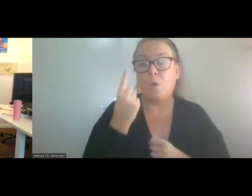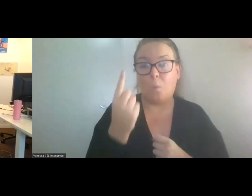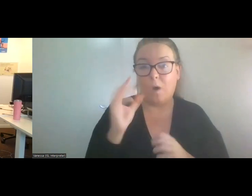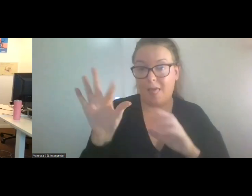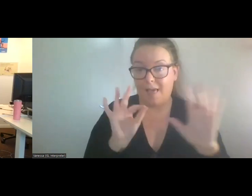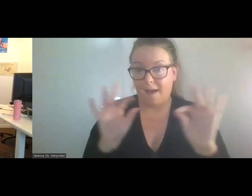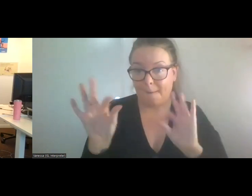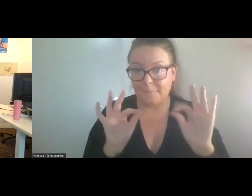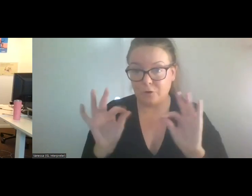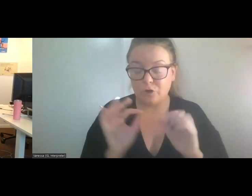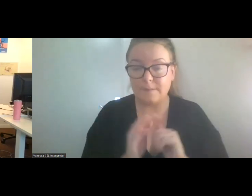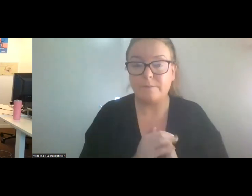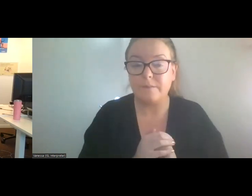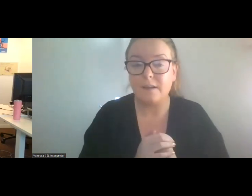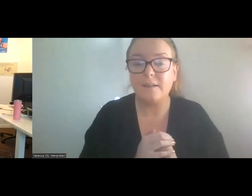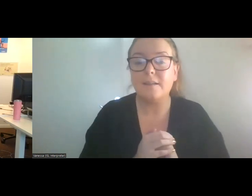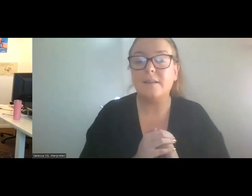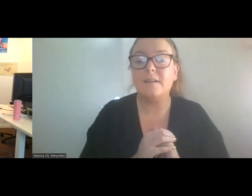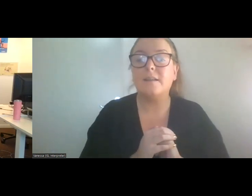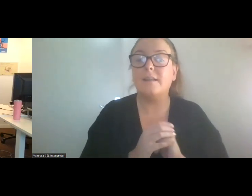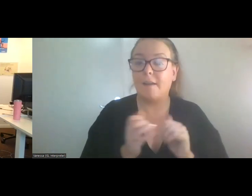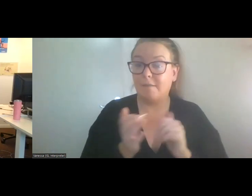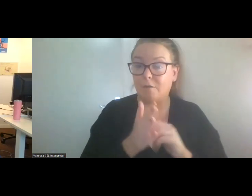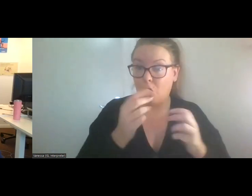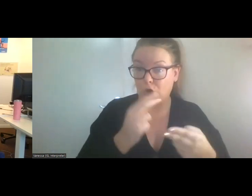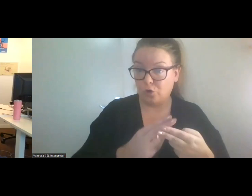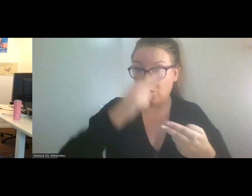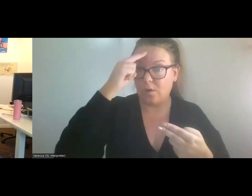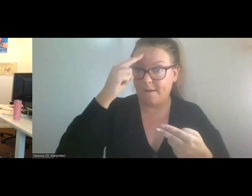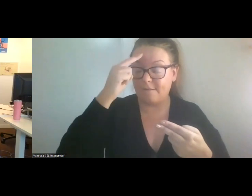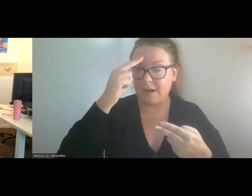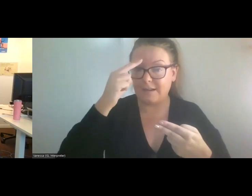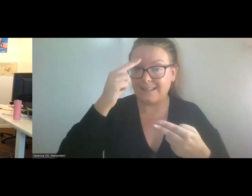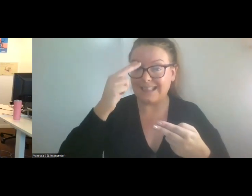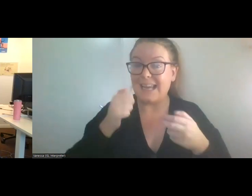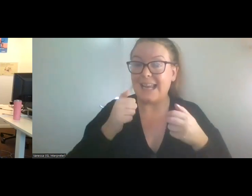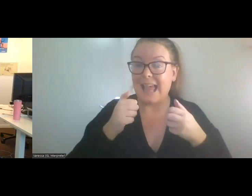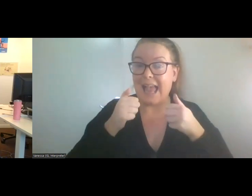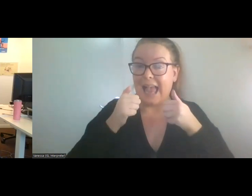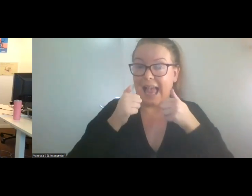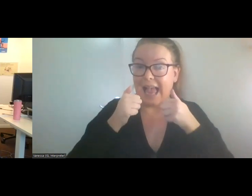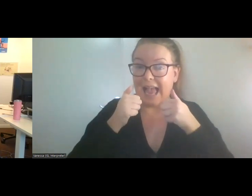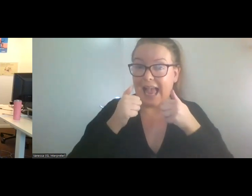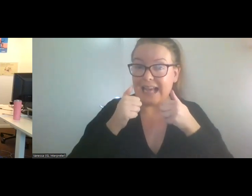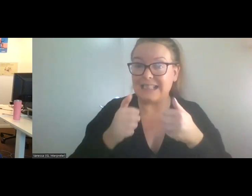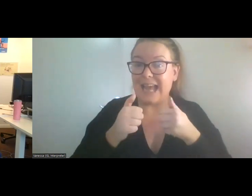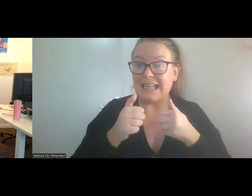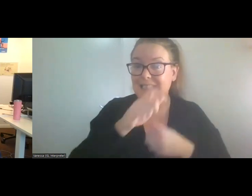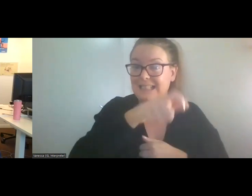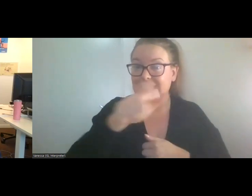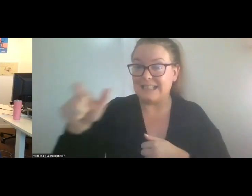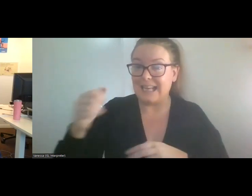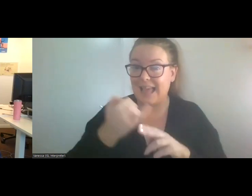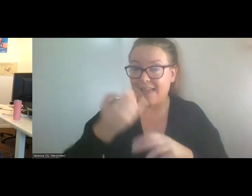university attendance in Ireland. And a segregated